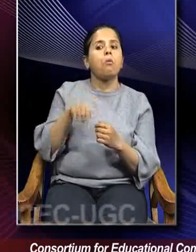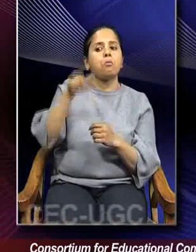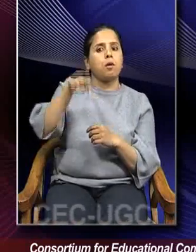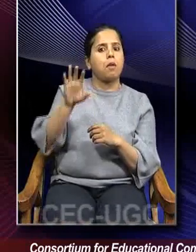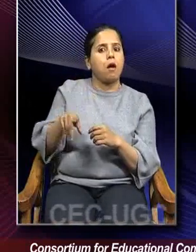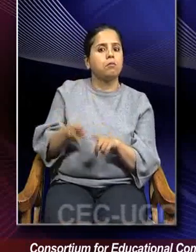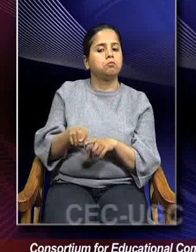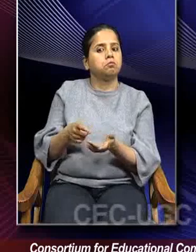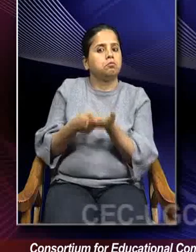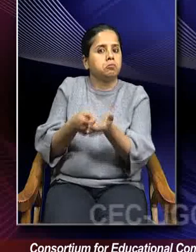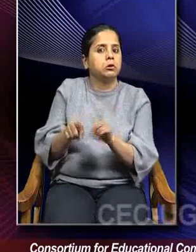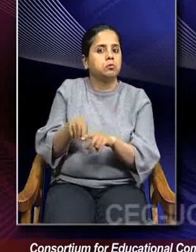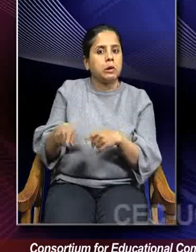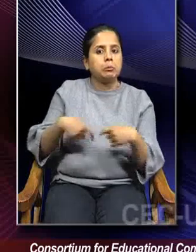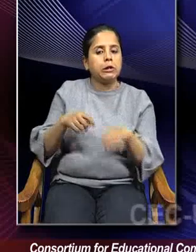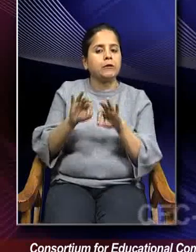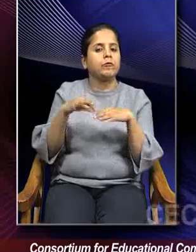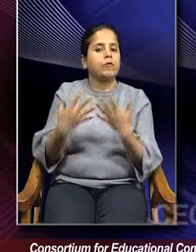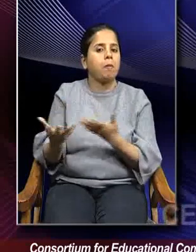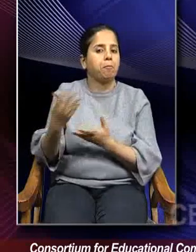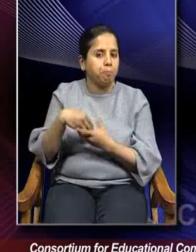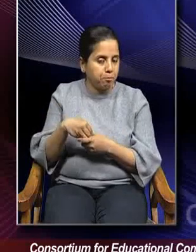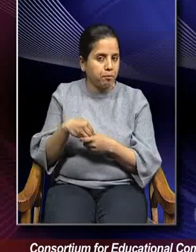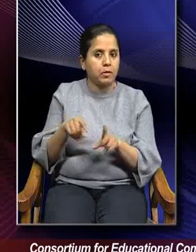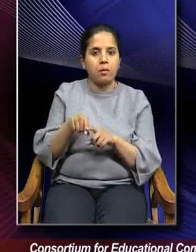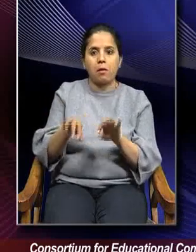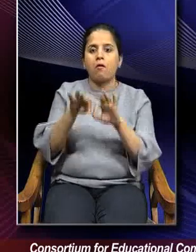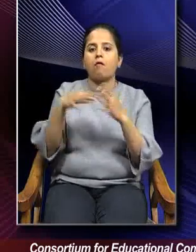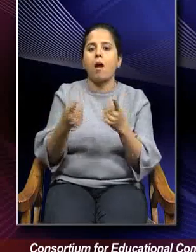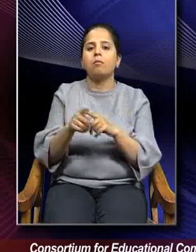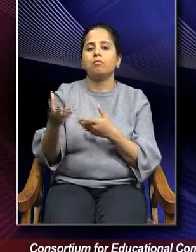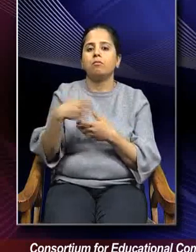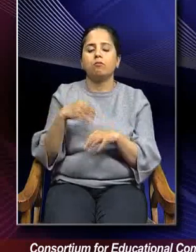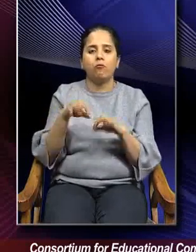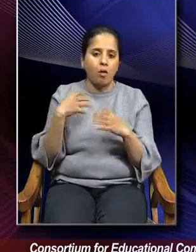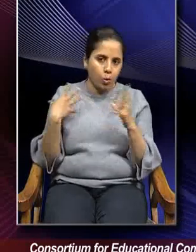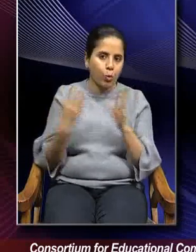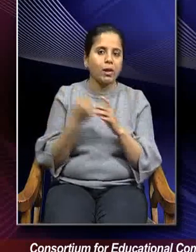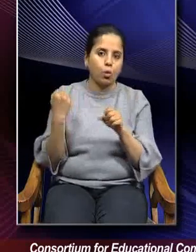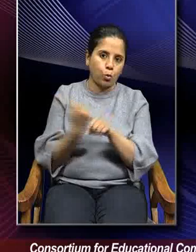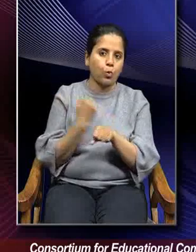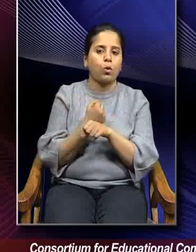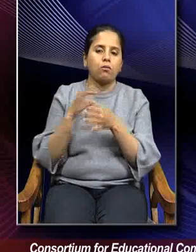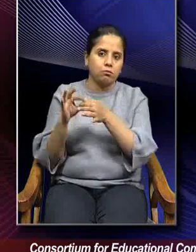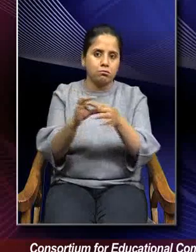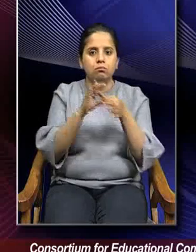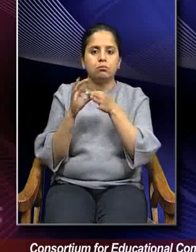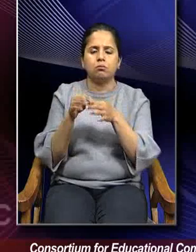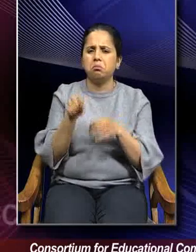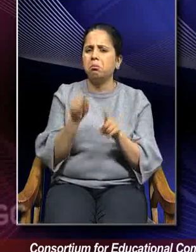regarded as part of the business family, part of that family where we are working together. So what is the point of